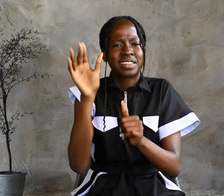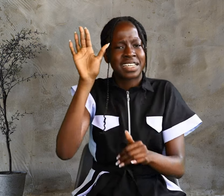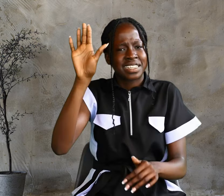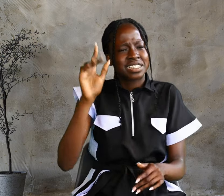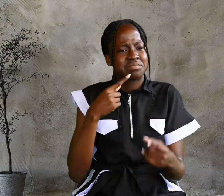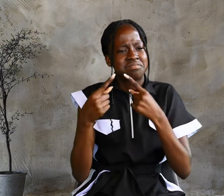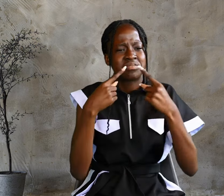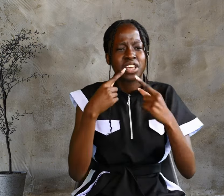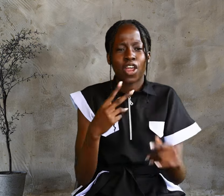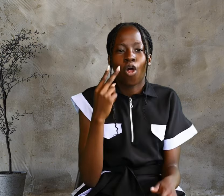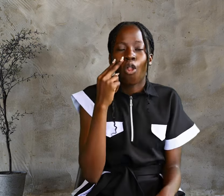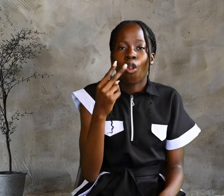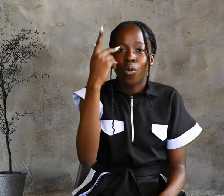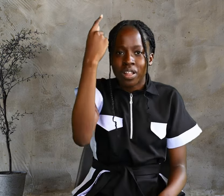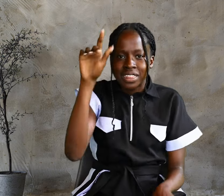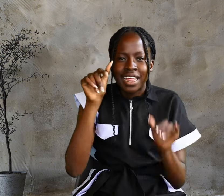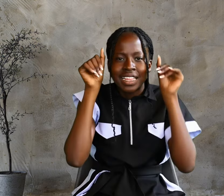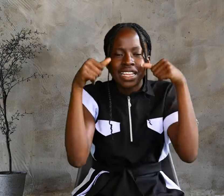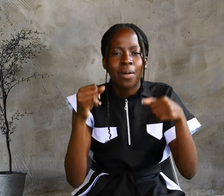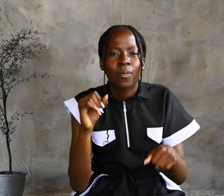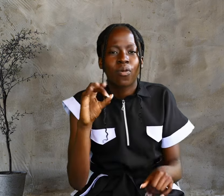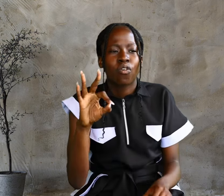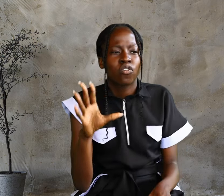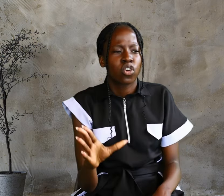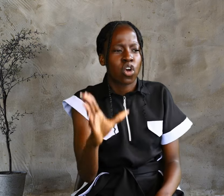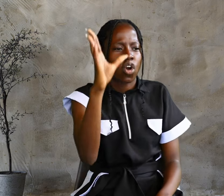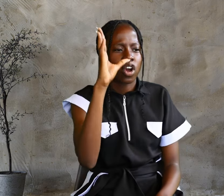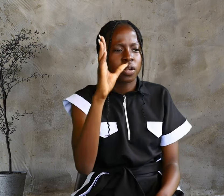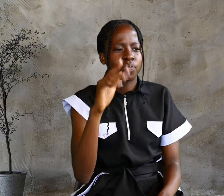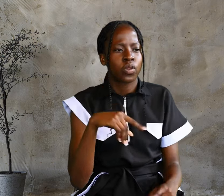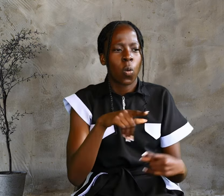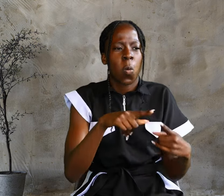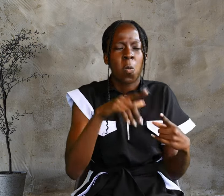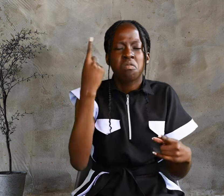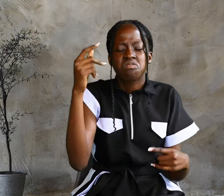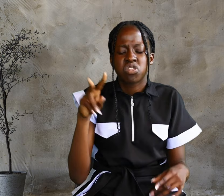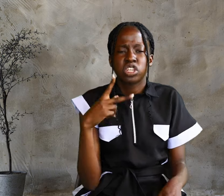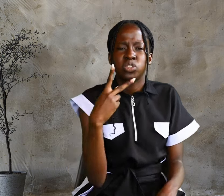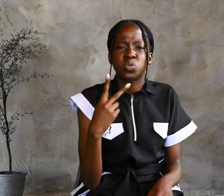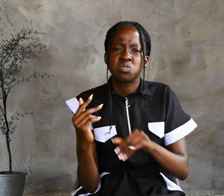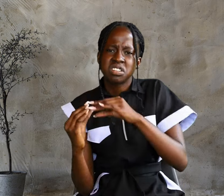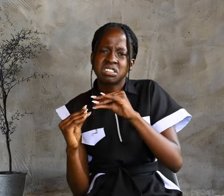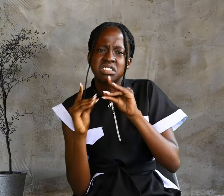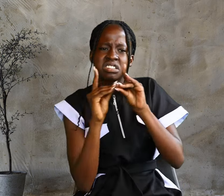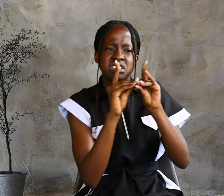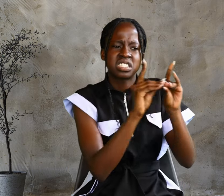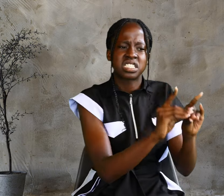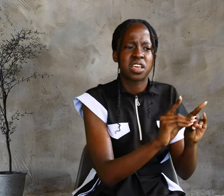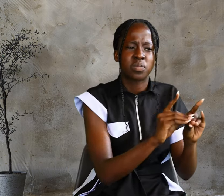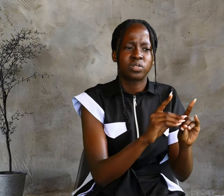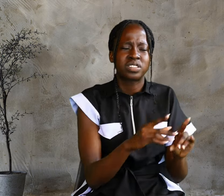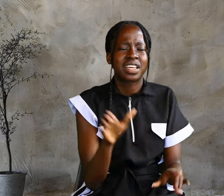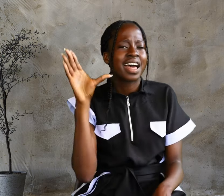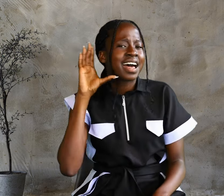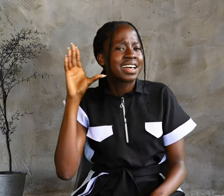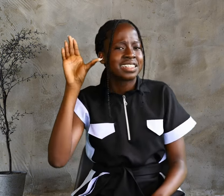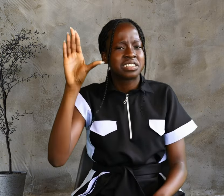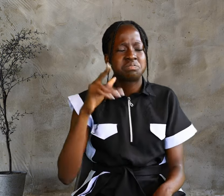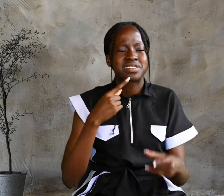Look, the Lamb of God. When the two disciples heard him say this,